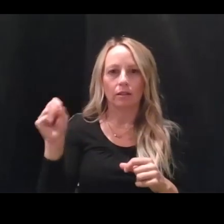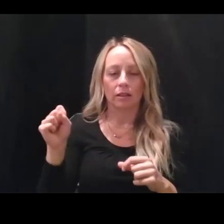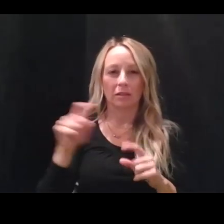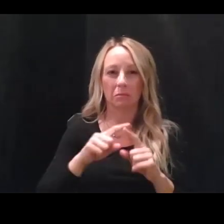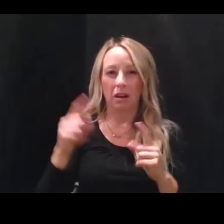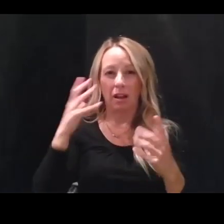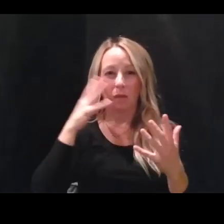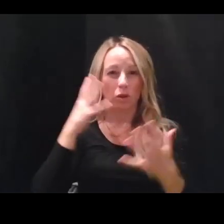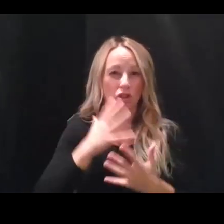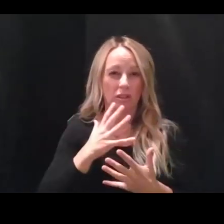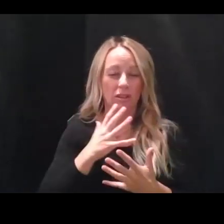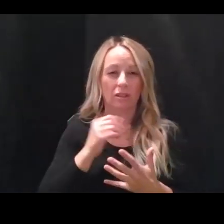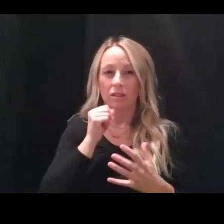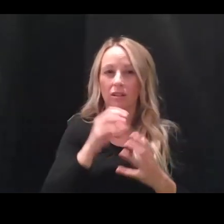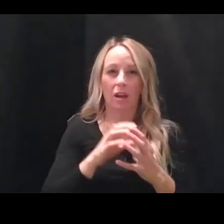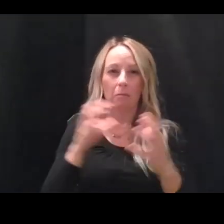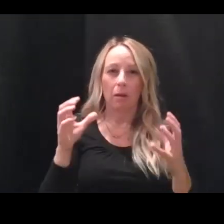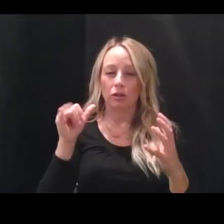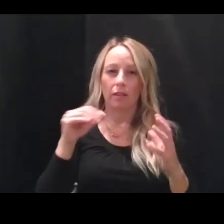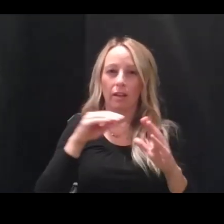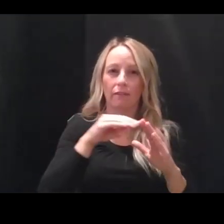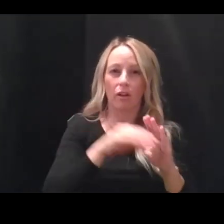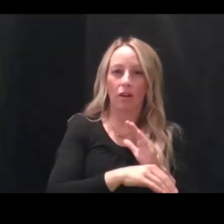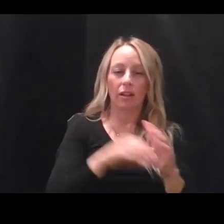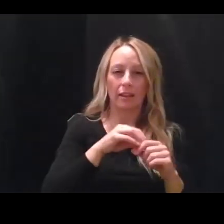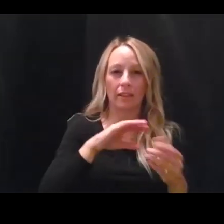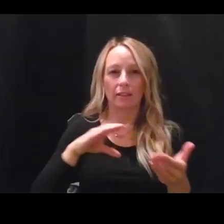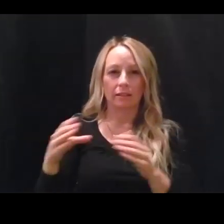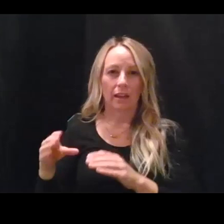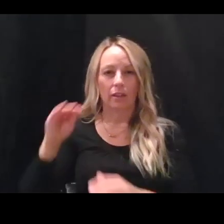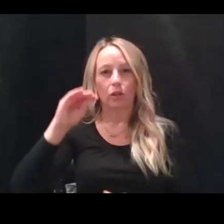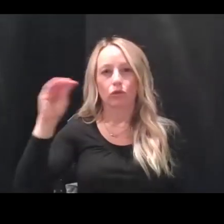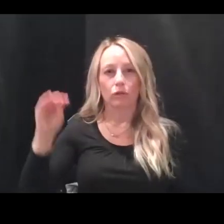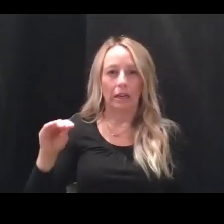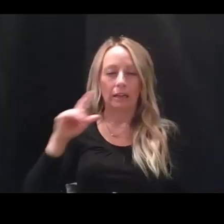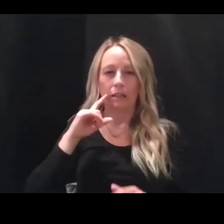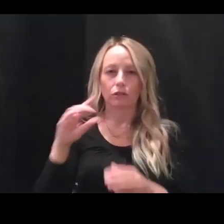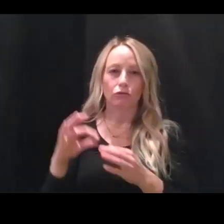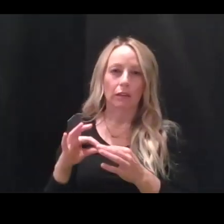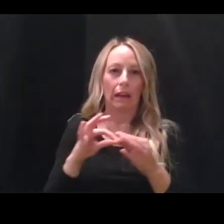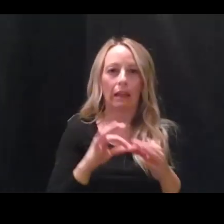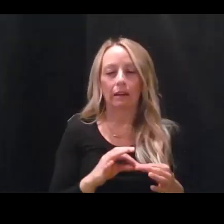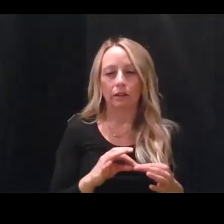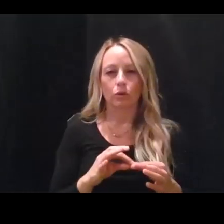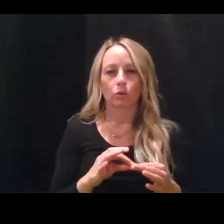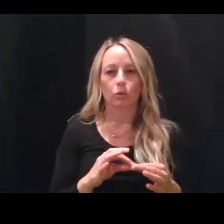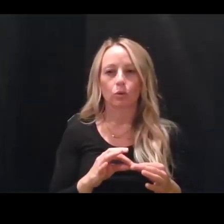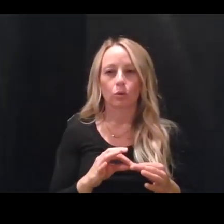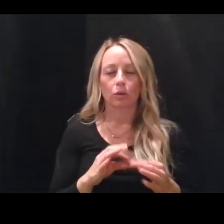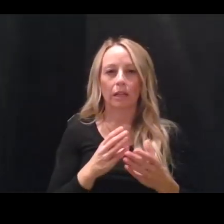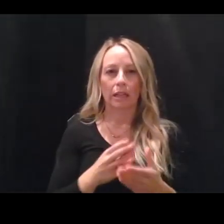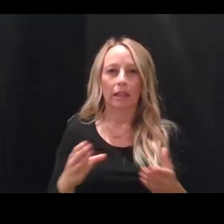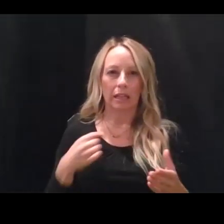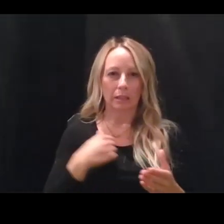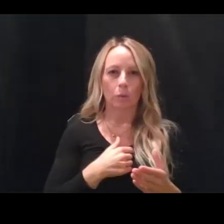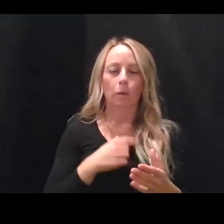not much of that fall in the death rate is related to, uh, things that we do